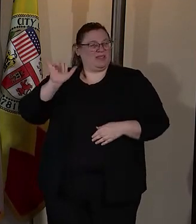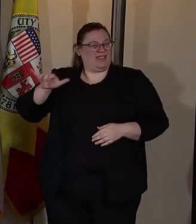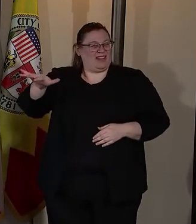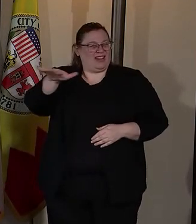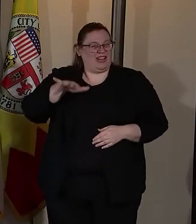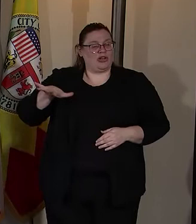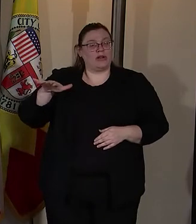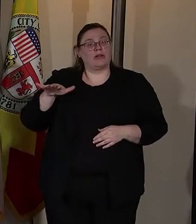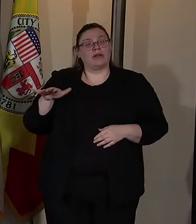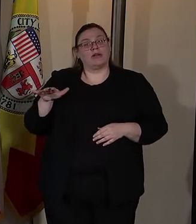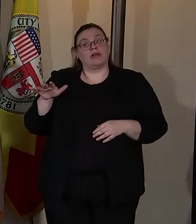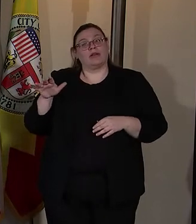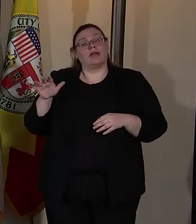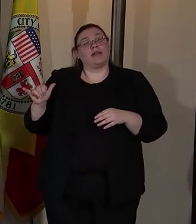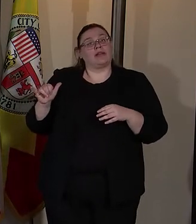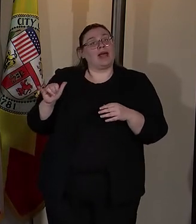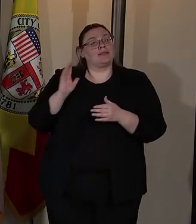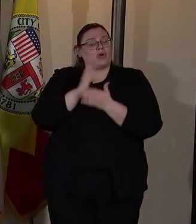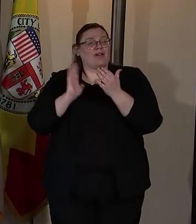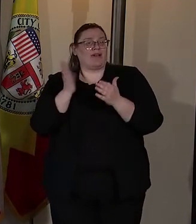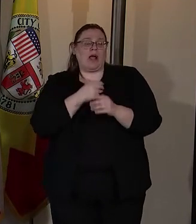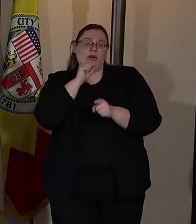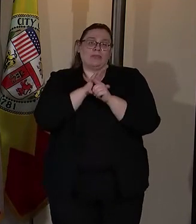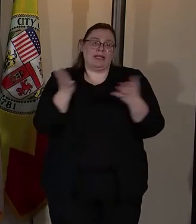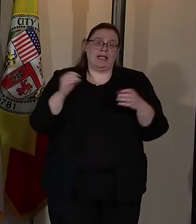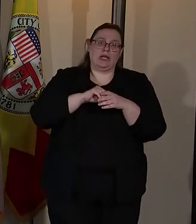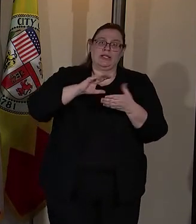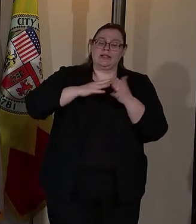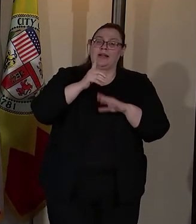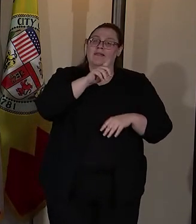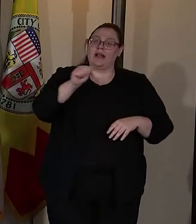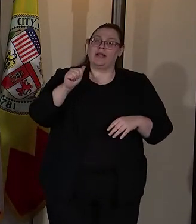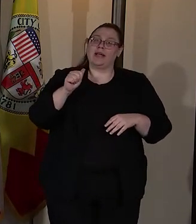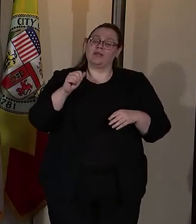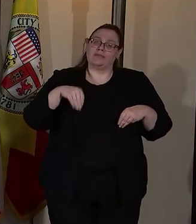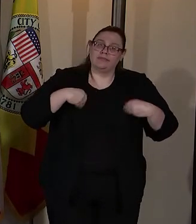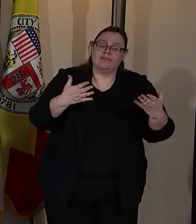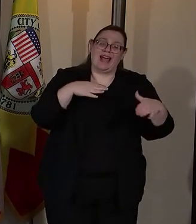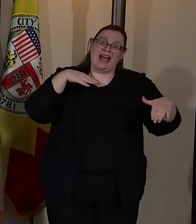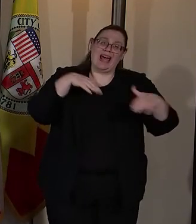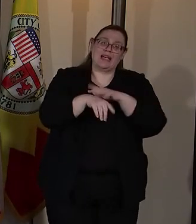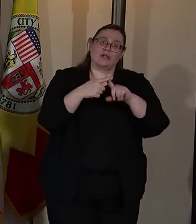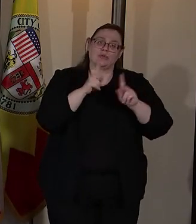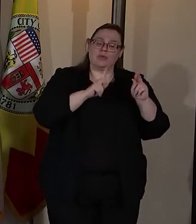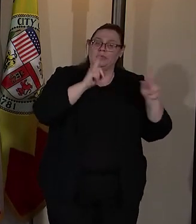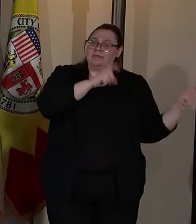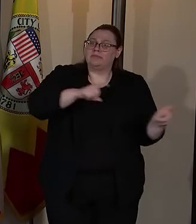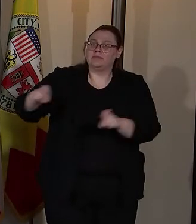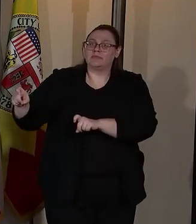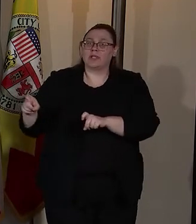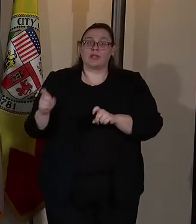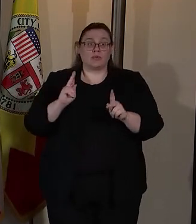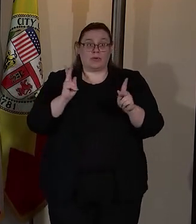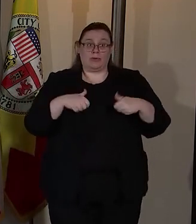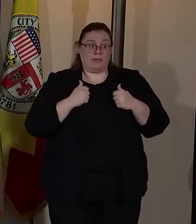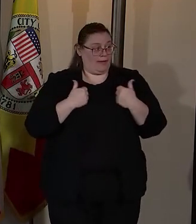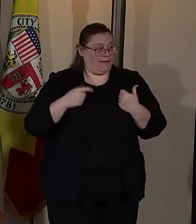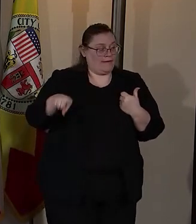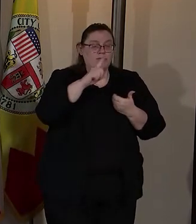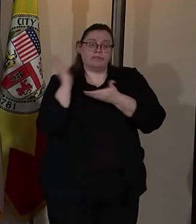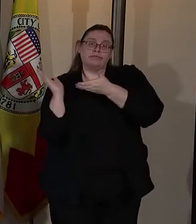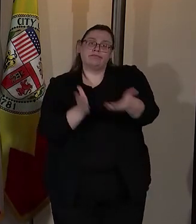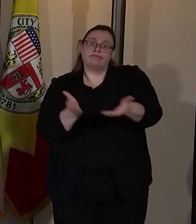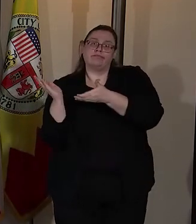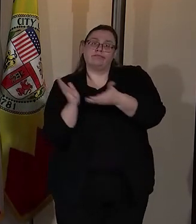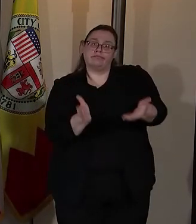This is part of Los Angeles's commitment to equity of access to tests to bring tests to where people are and to save lives.